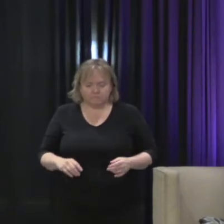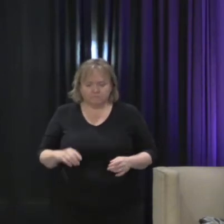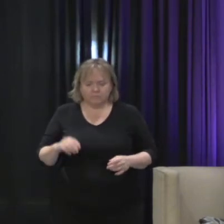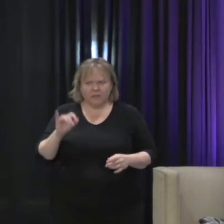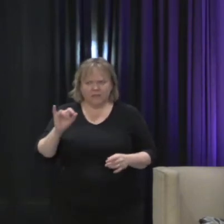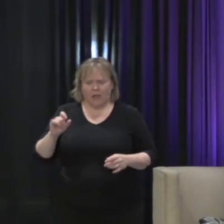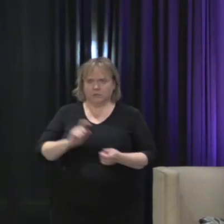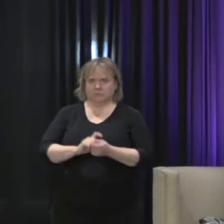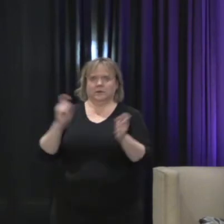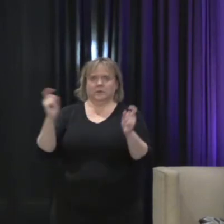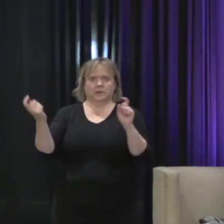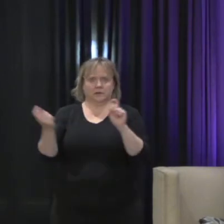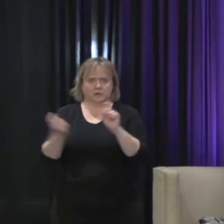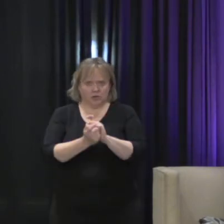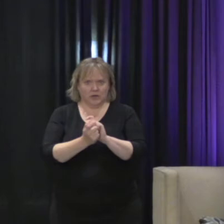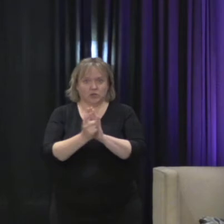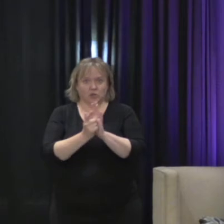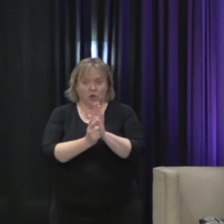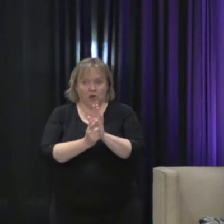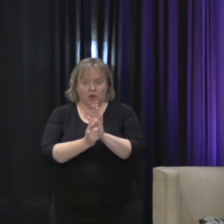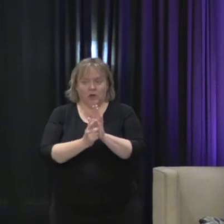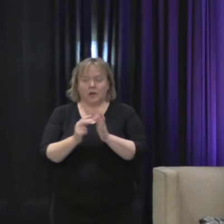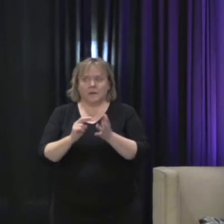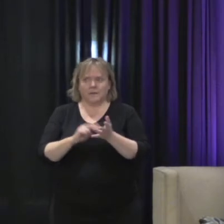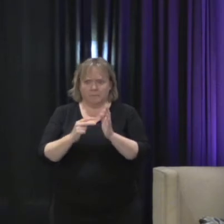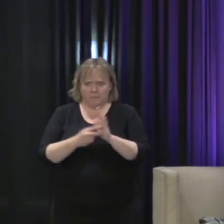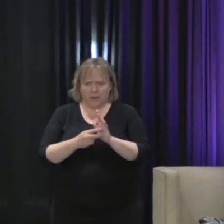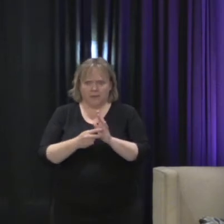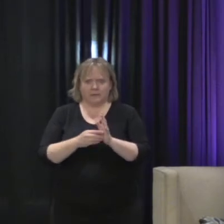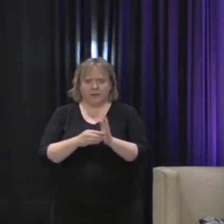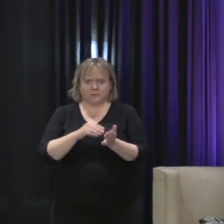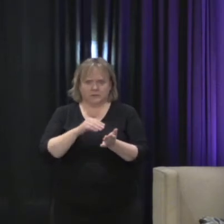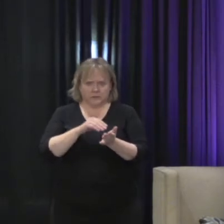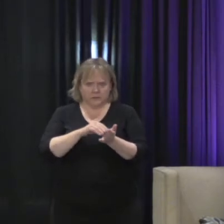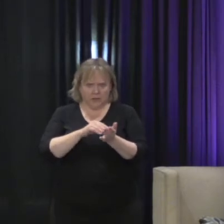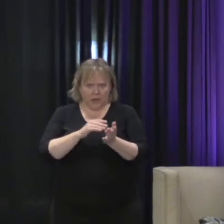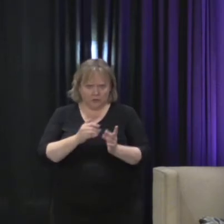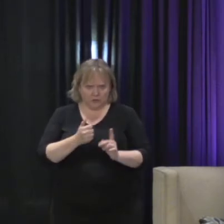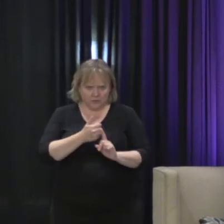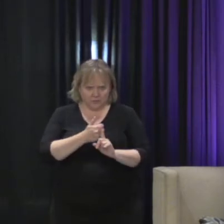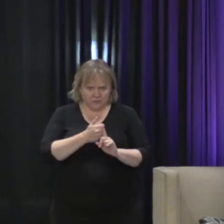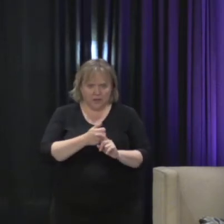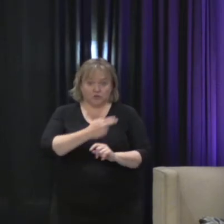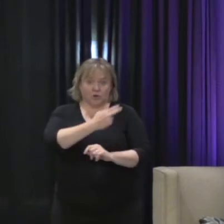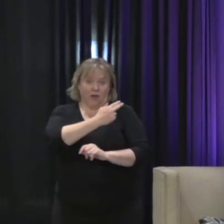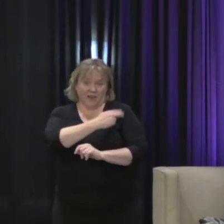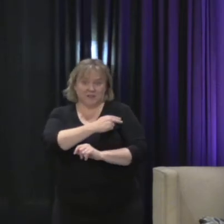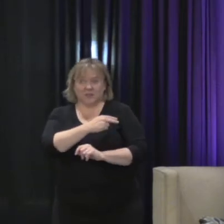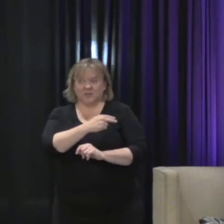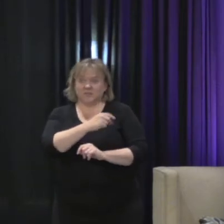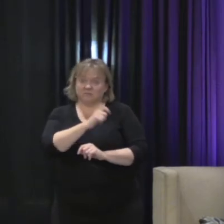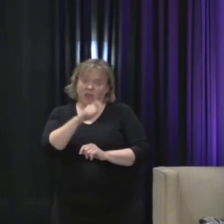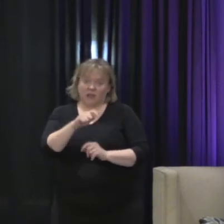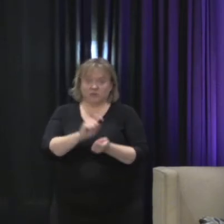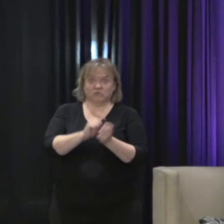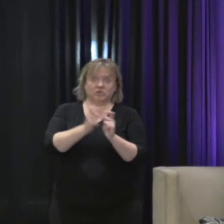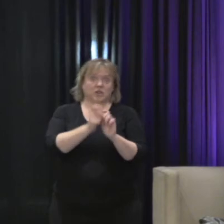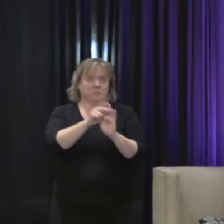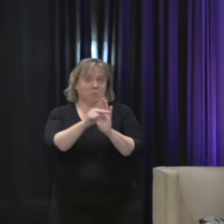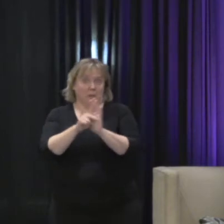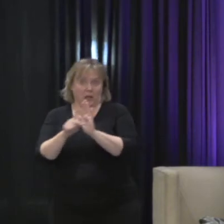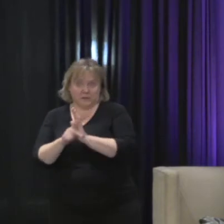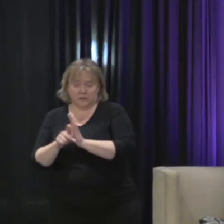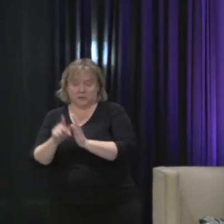instances, you know, doctors had to kind of change or hospitals had to change their policies. I'm not saying it was a